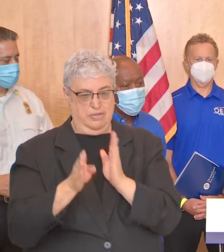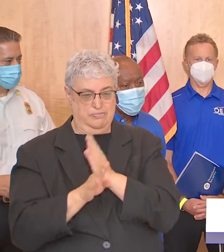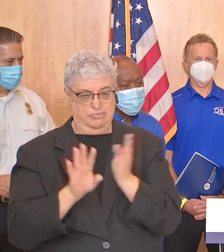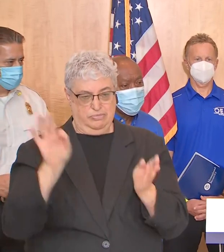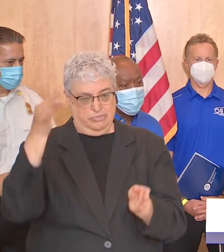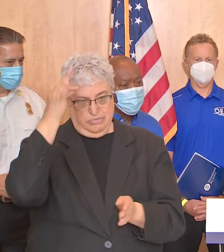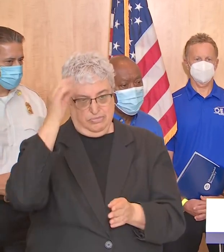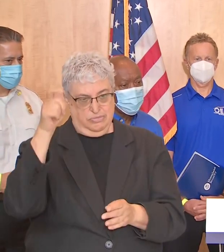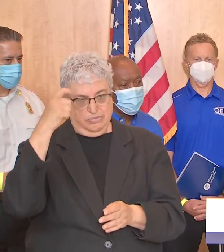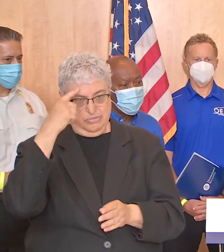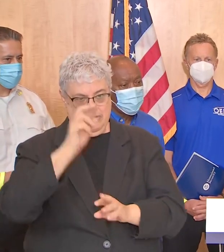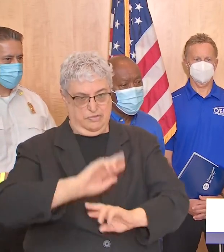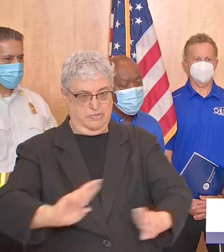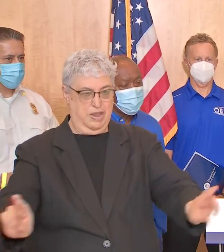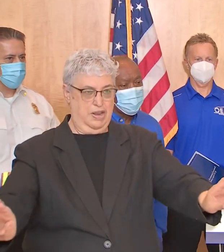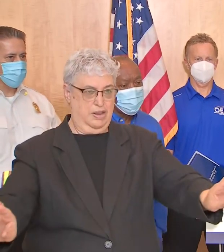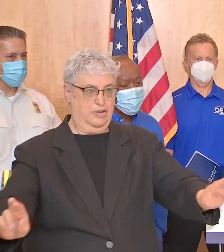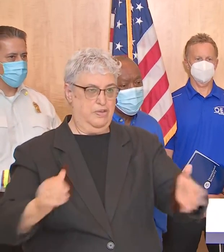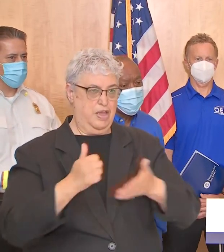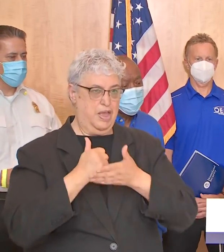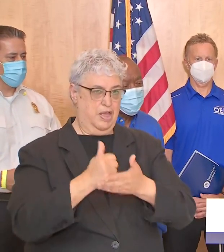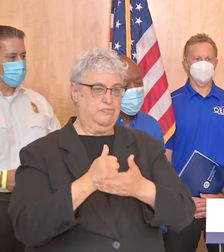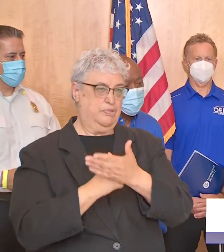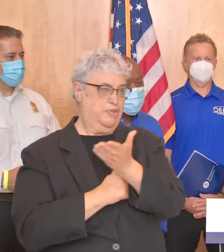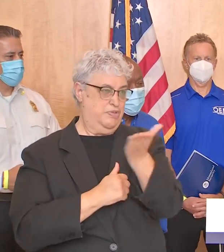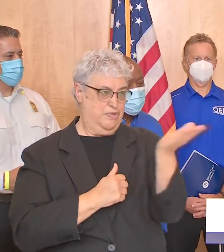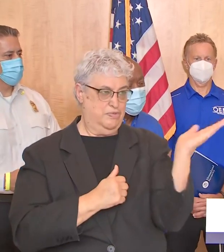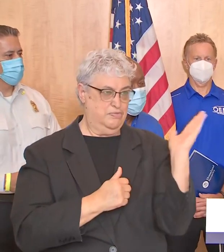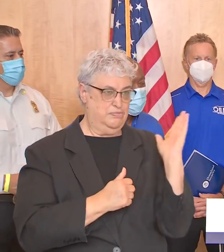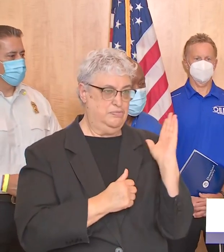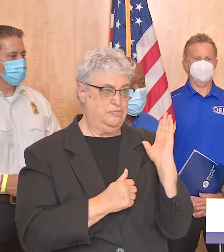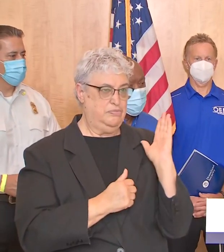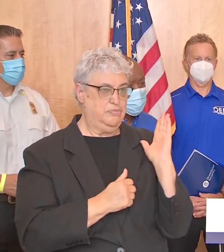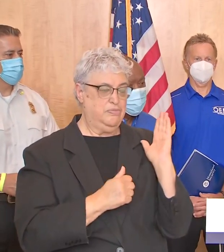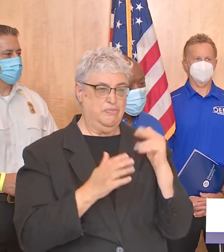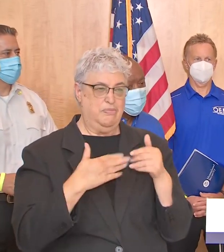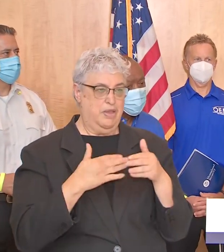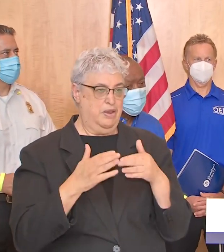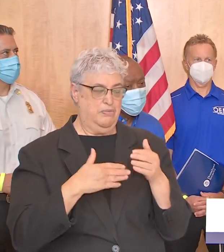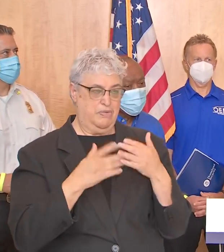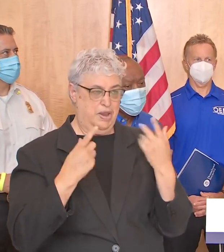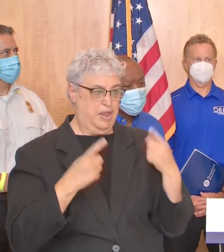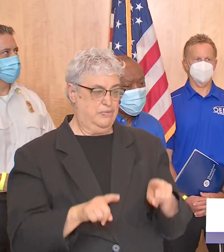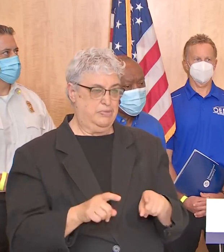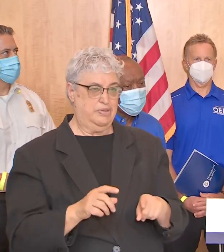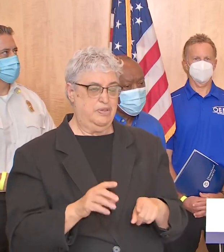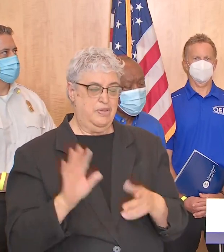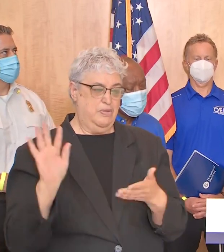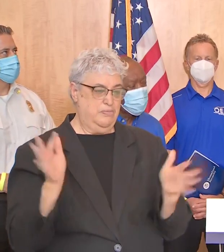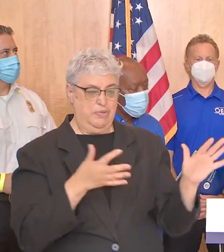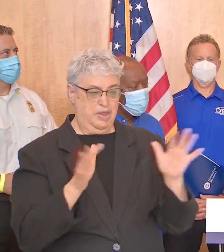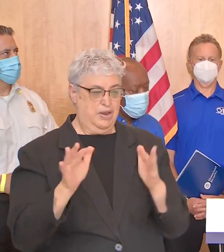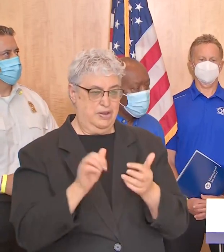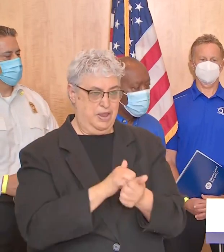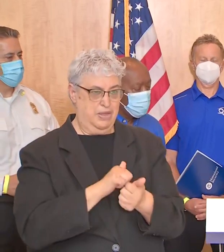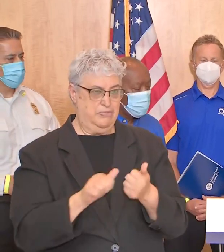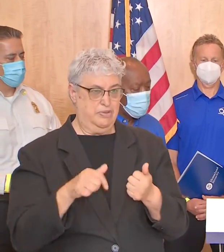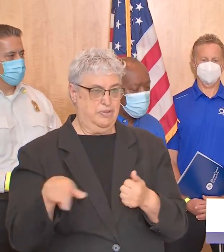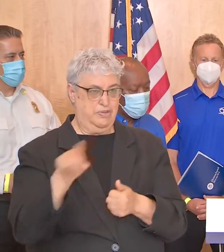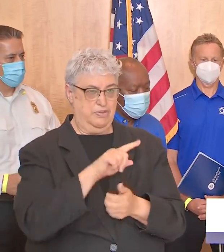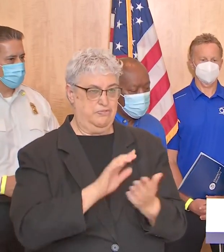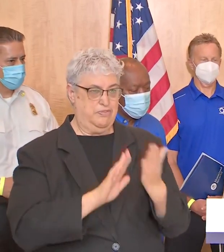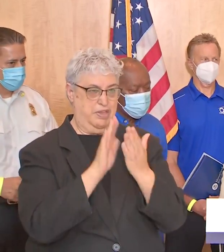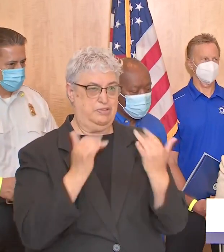government is here and stands ready to be of assistance in no matter how the turn comes or the amount of wind or damage that you may